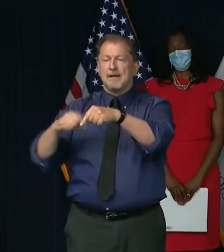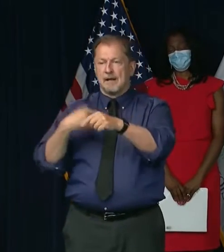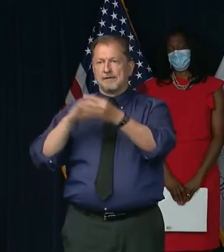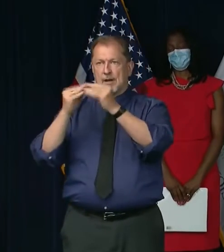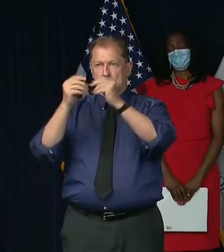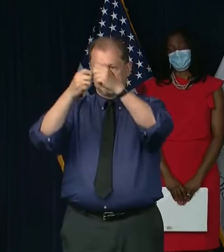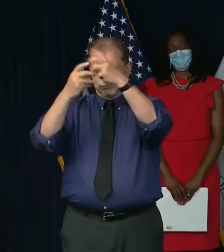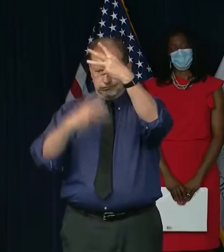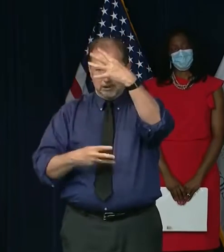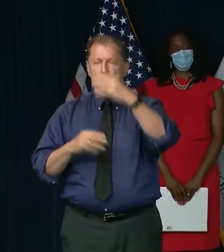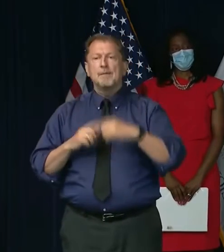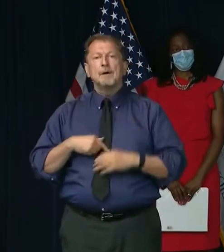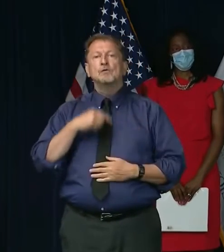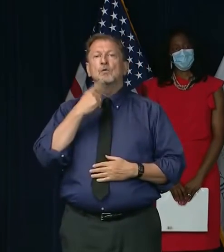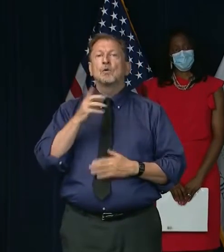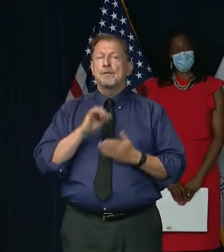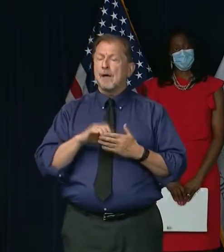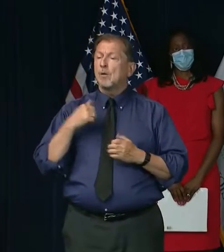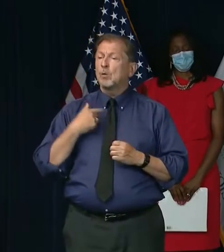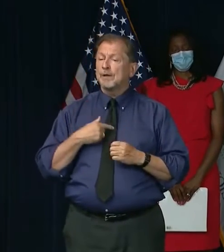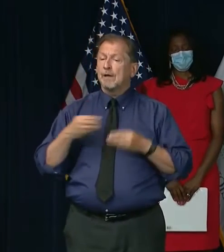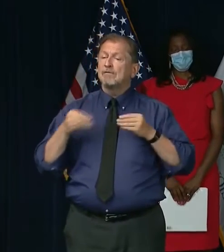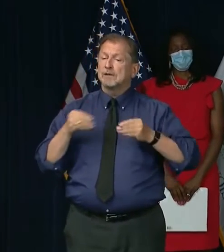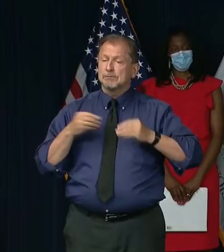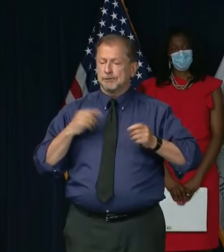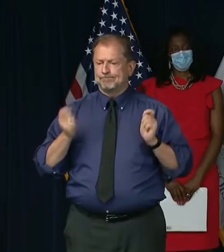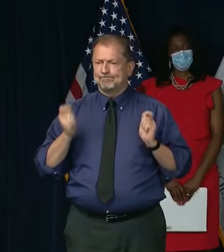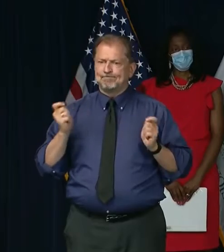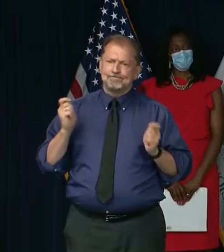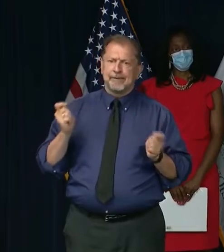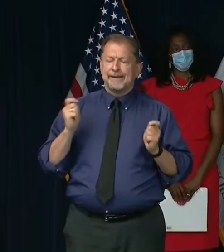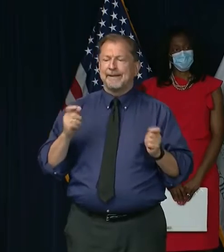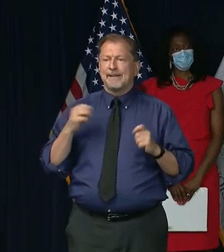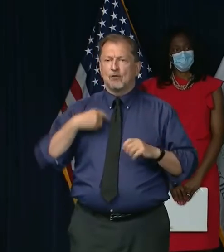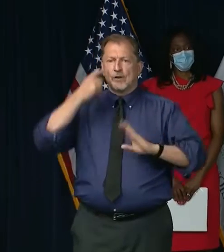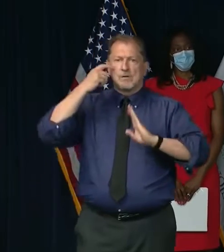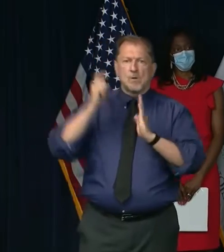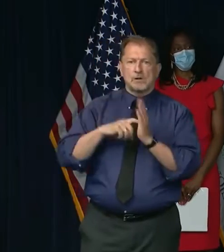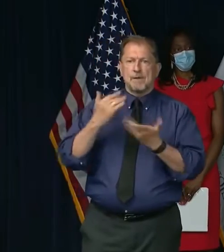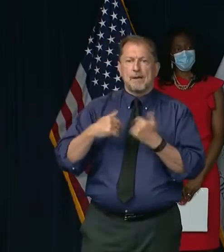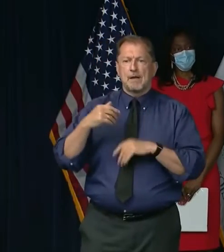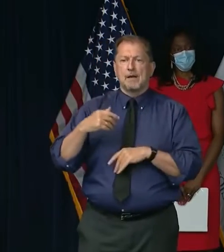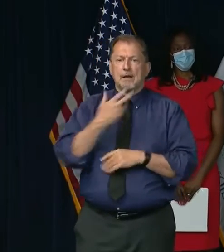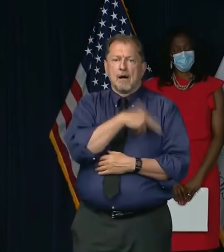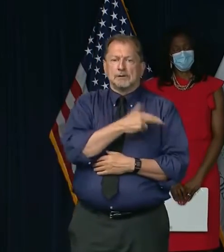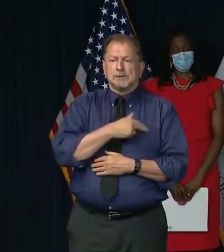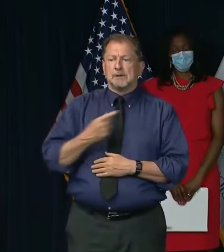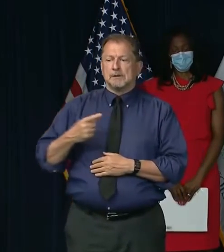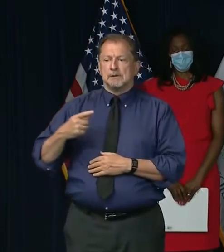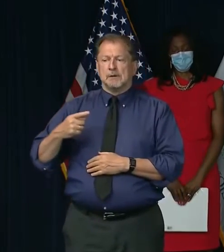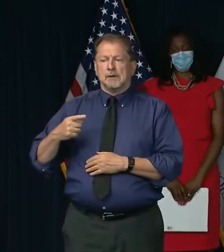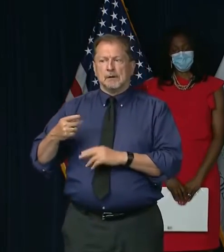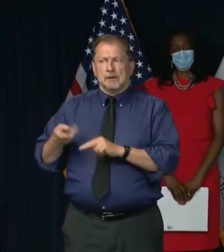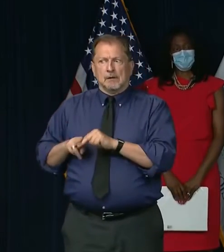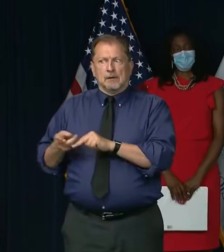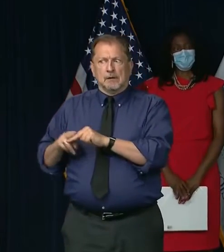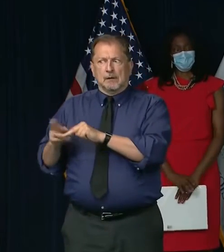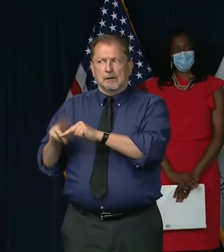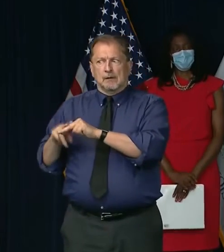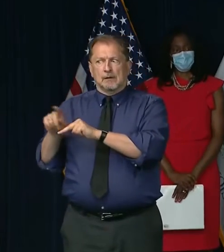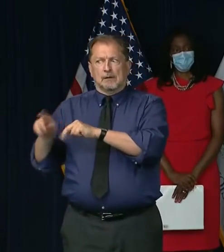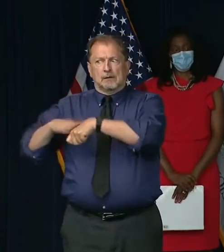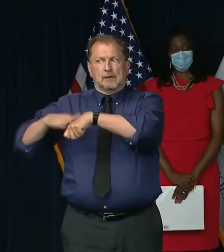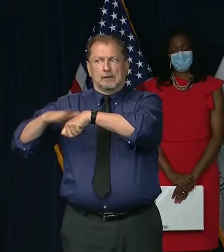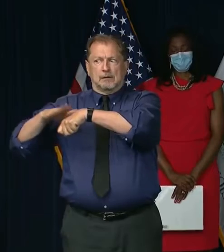But I told you that we can make adjustments along the way. You know, if we start to see hospitalizations, you know, go up and are unmanageable,